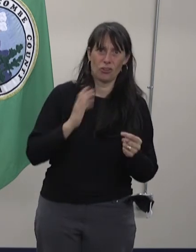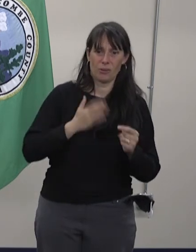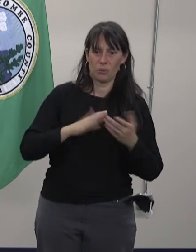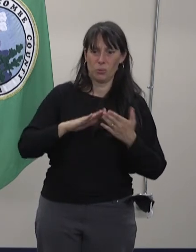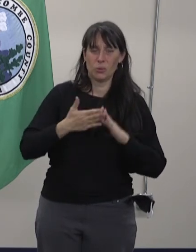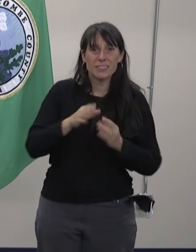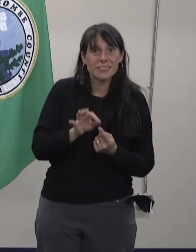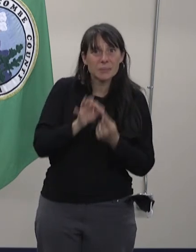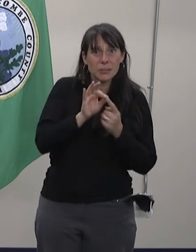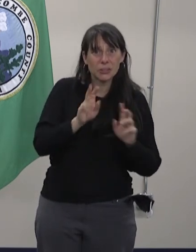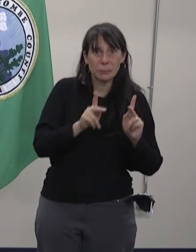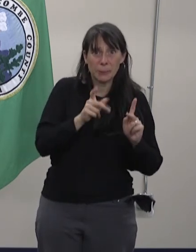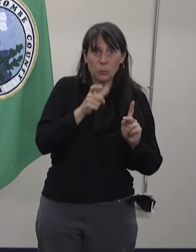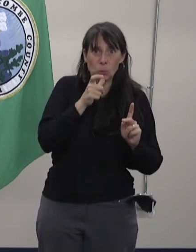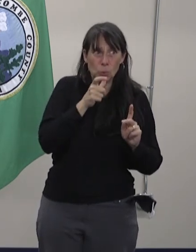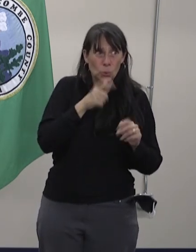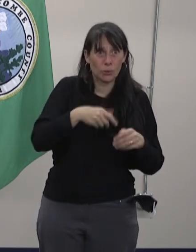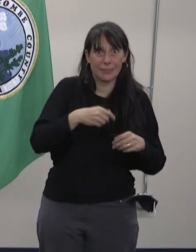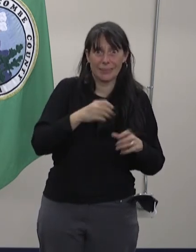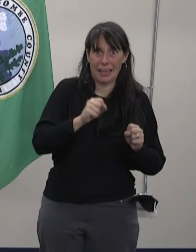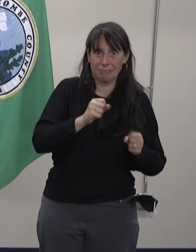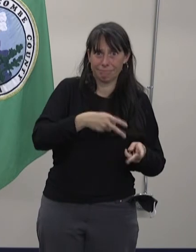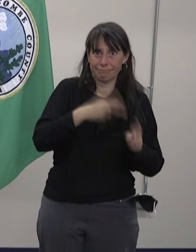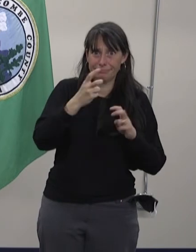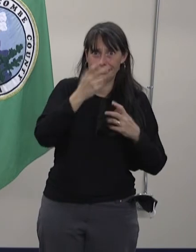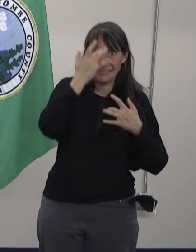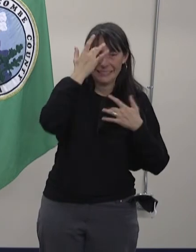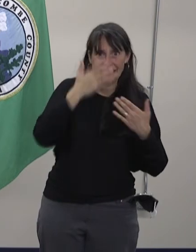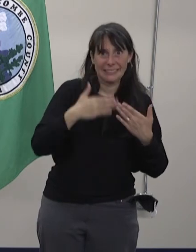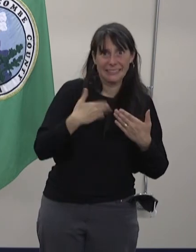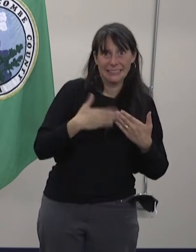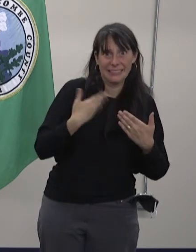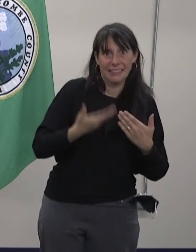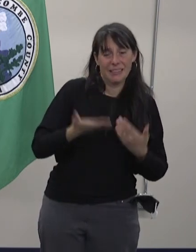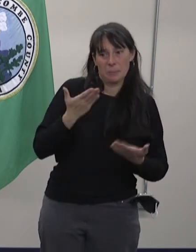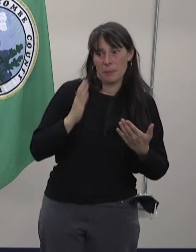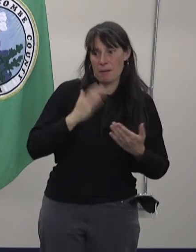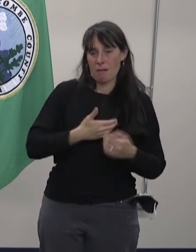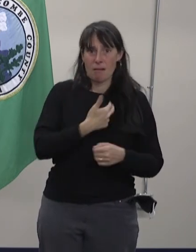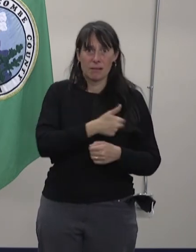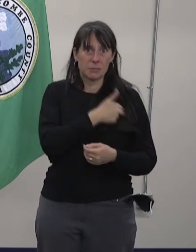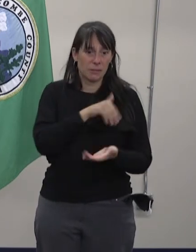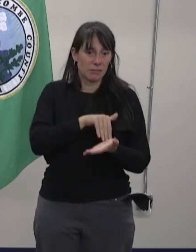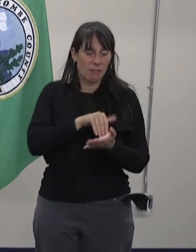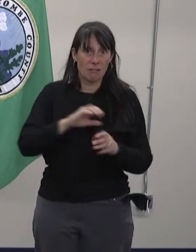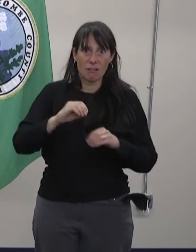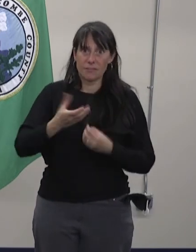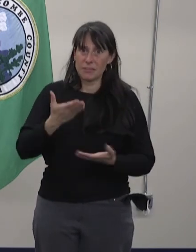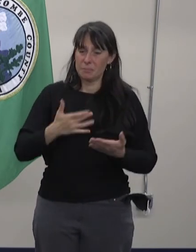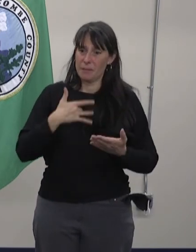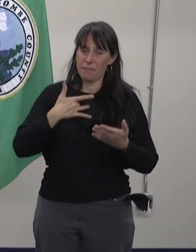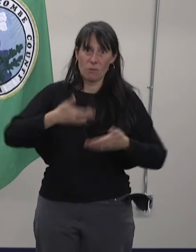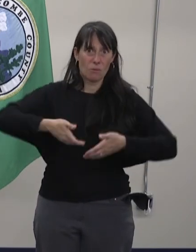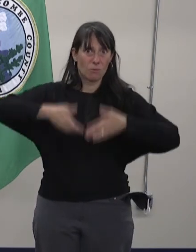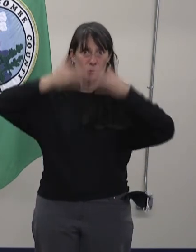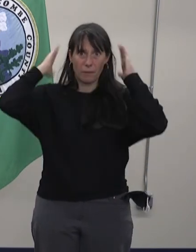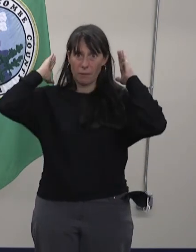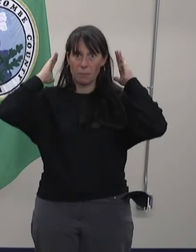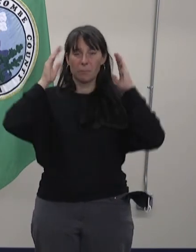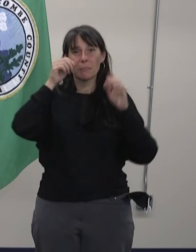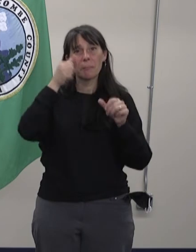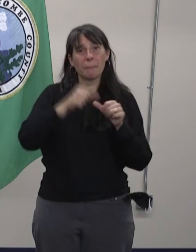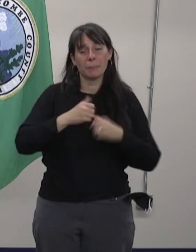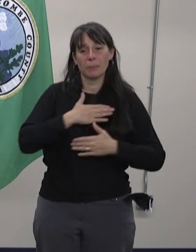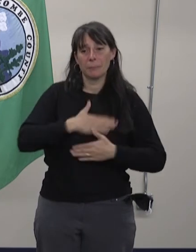populations, and could potentially stress our health care systems. Please remember to get your flu vaccine this year.